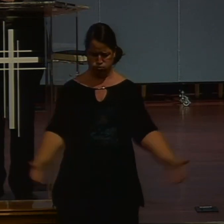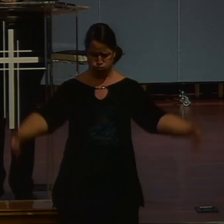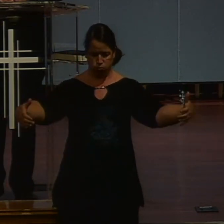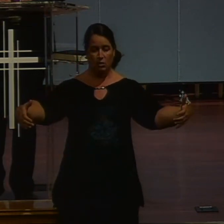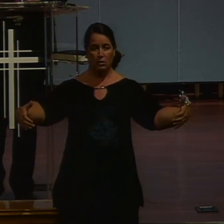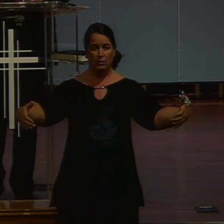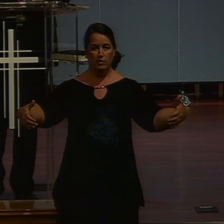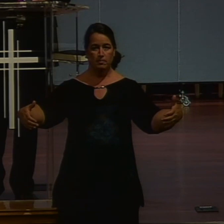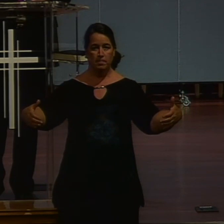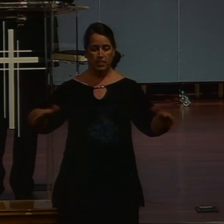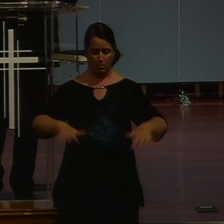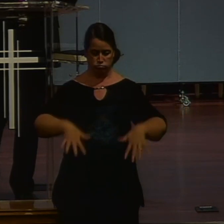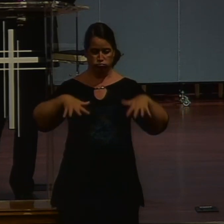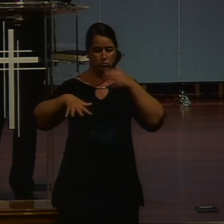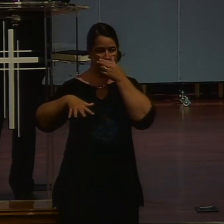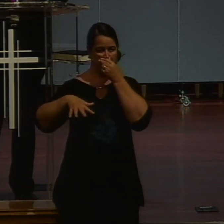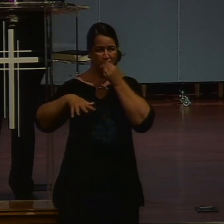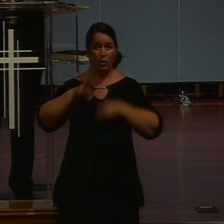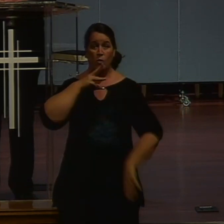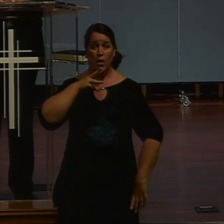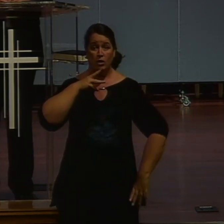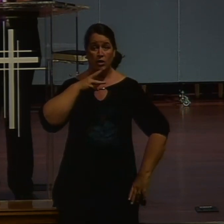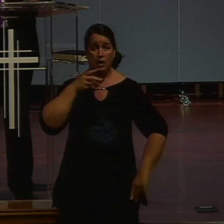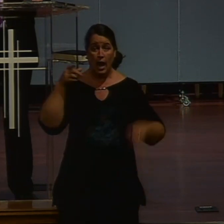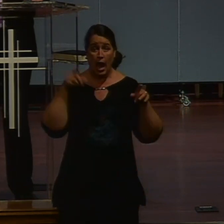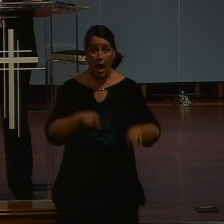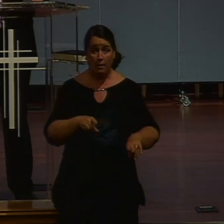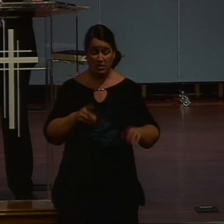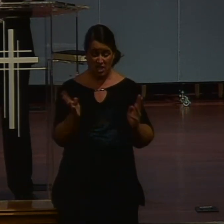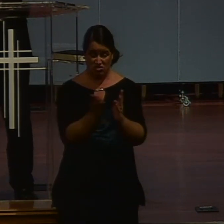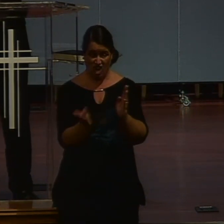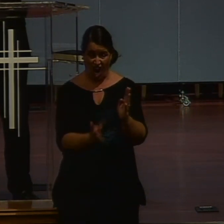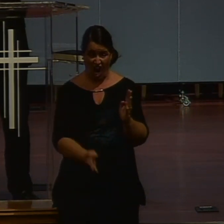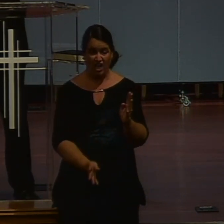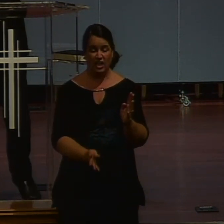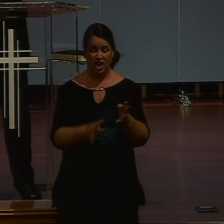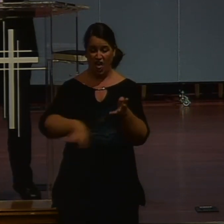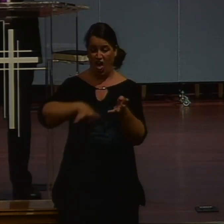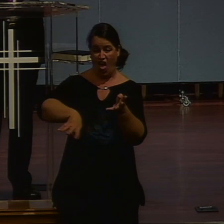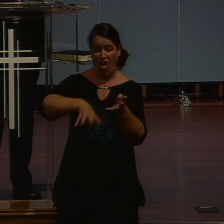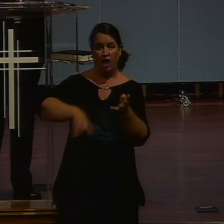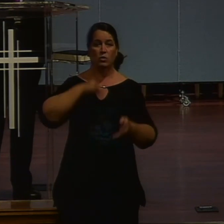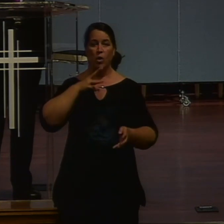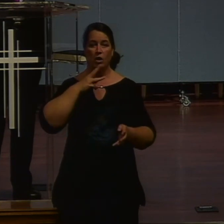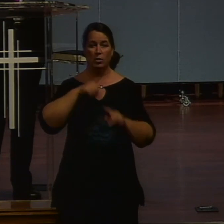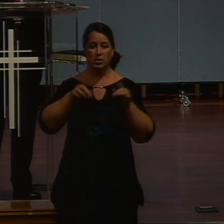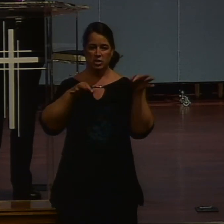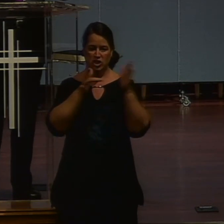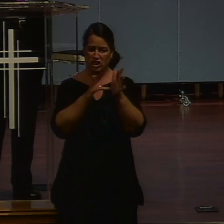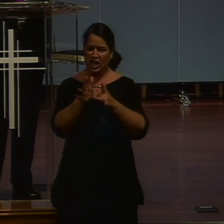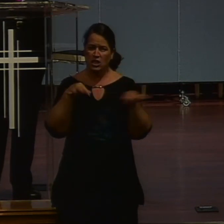water. The problem with cisterns is they crack the earth shifts and they break and the water runs out. He said you you've forsaken me the living water.